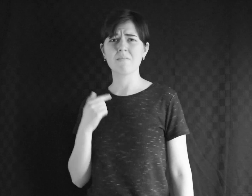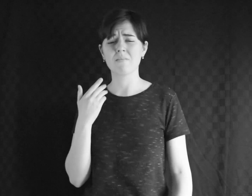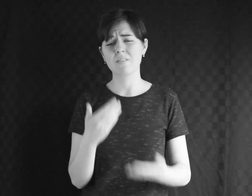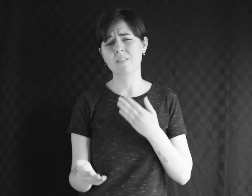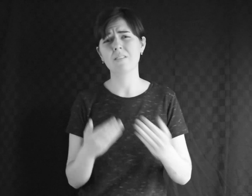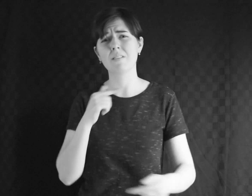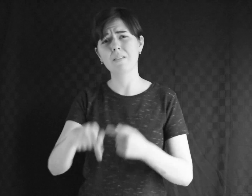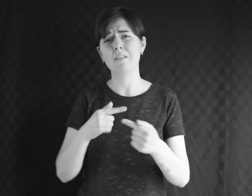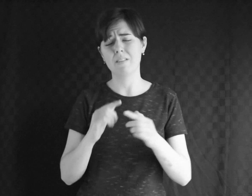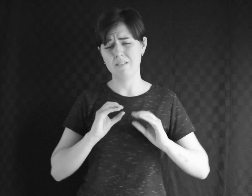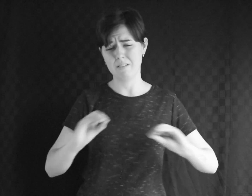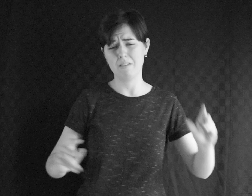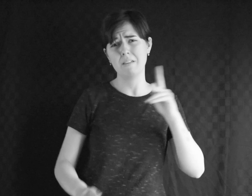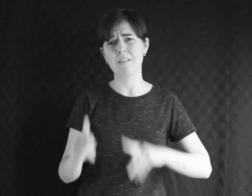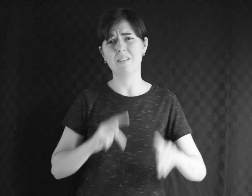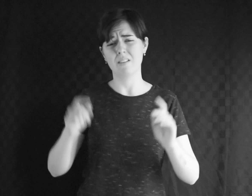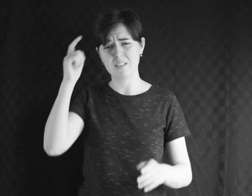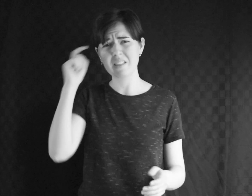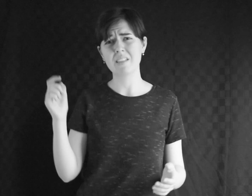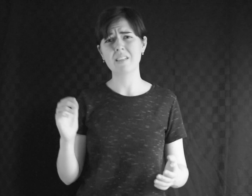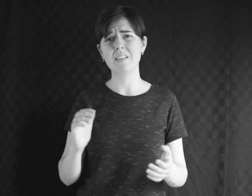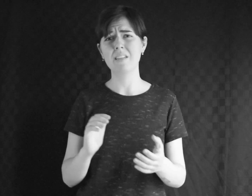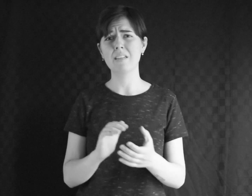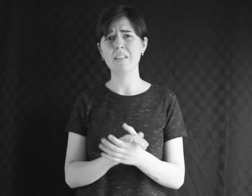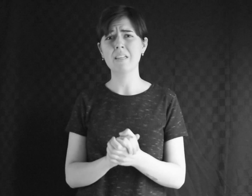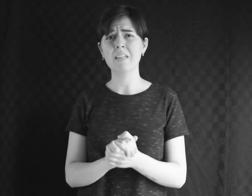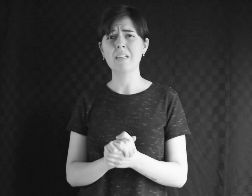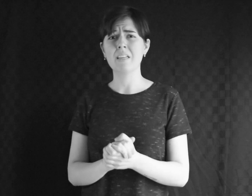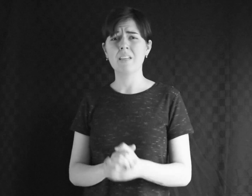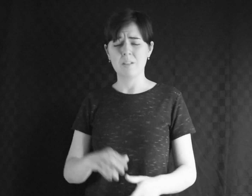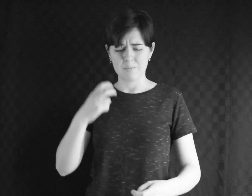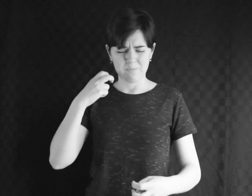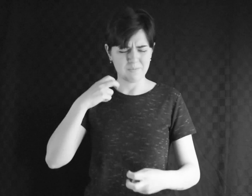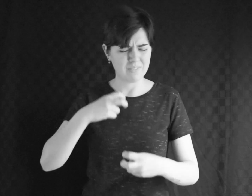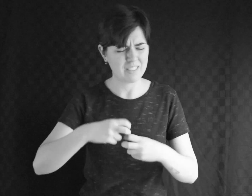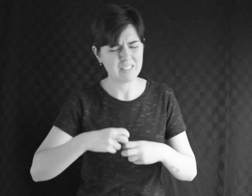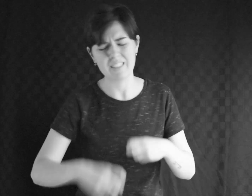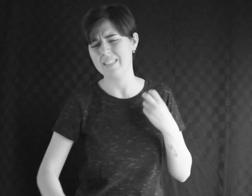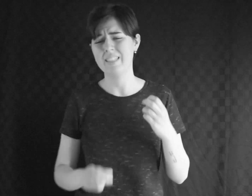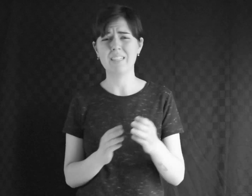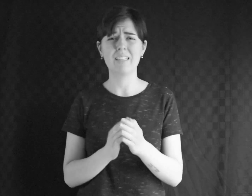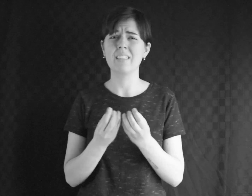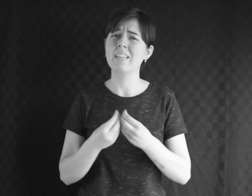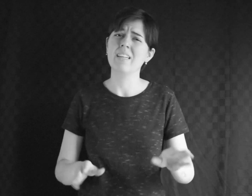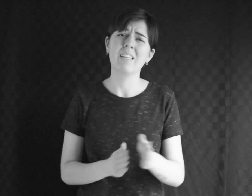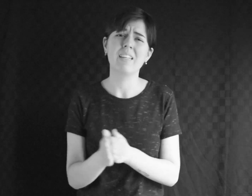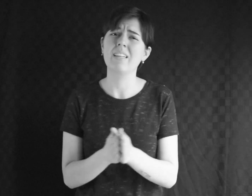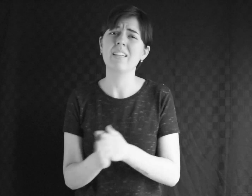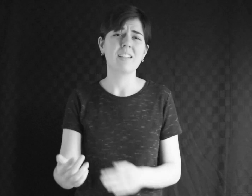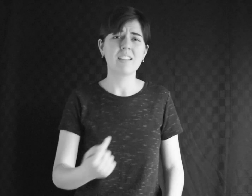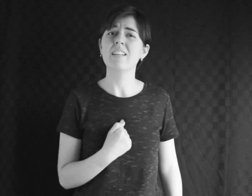Even when nobody else believes I'm not going down that easily